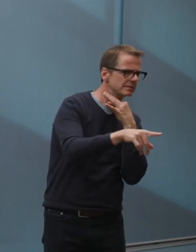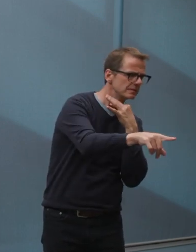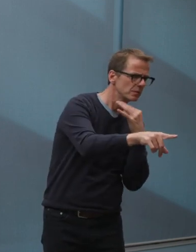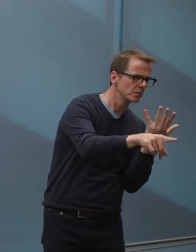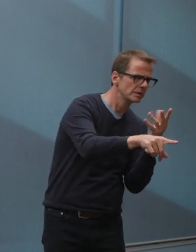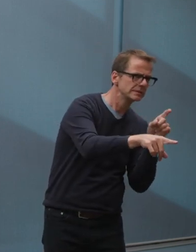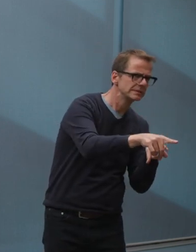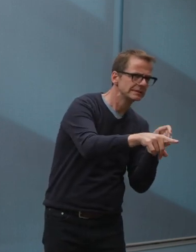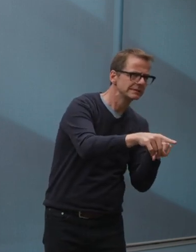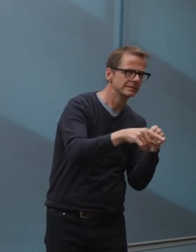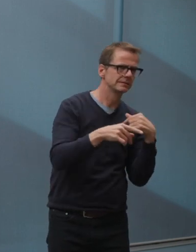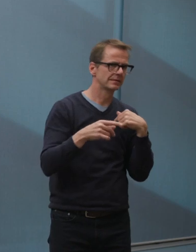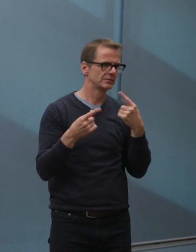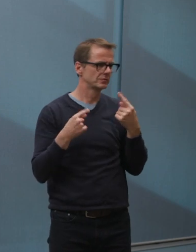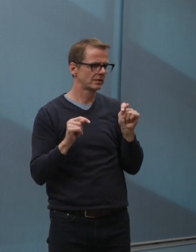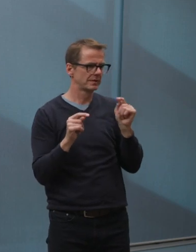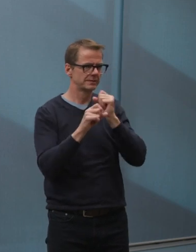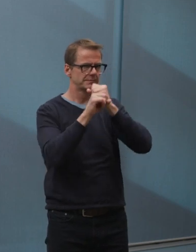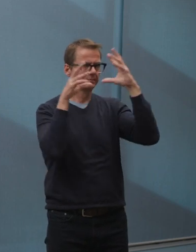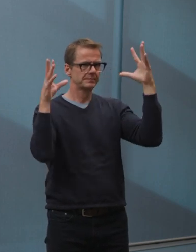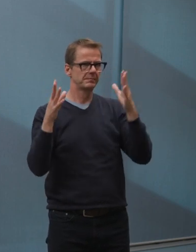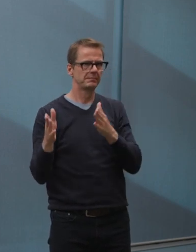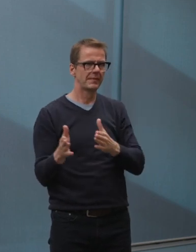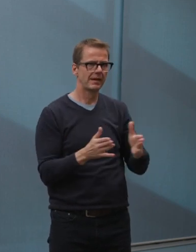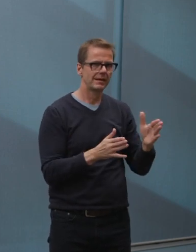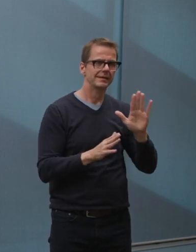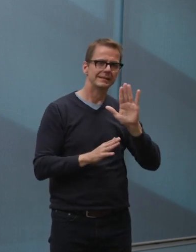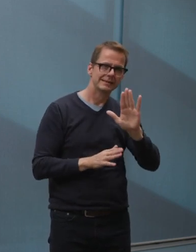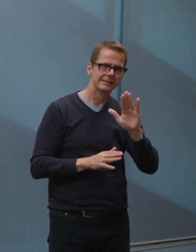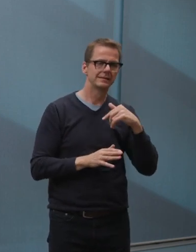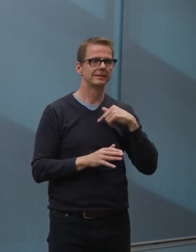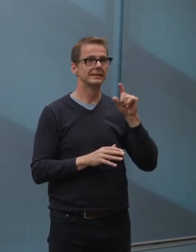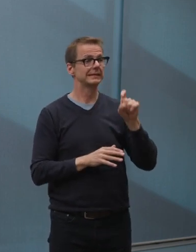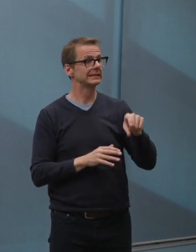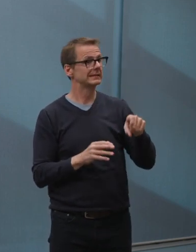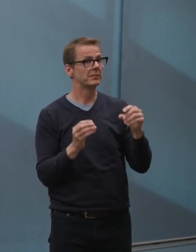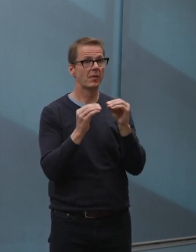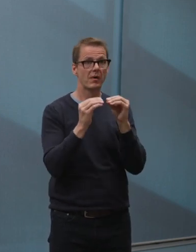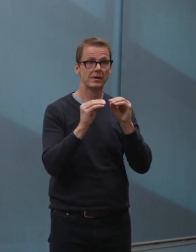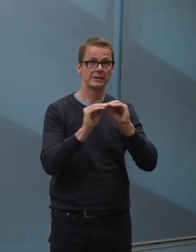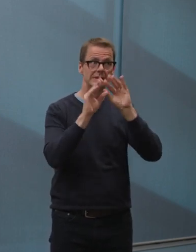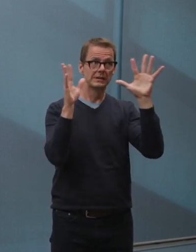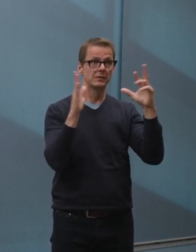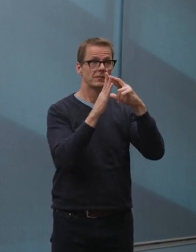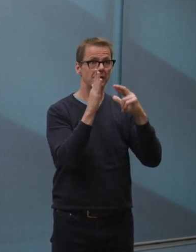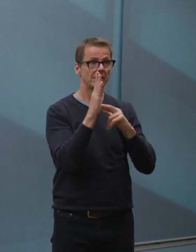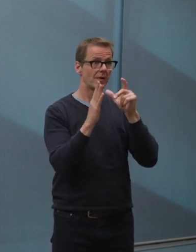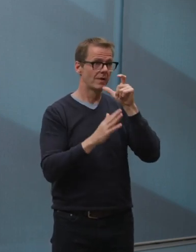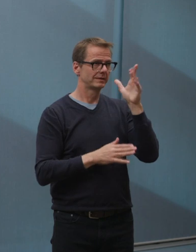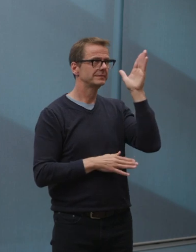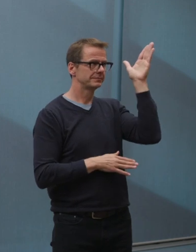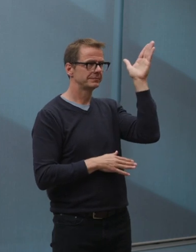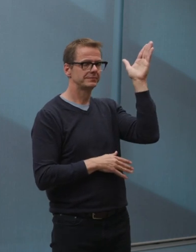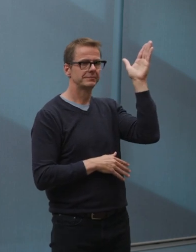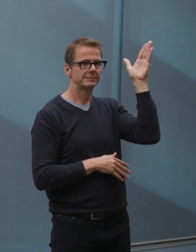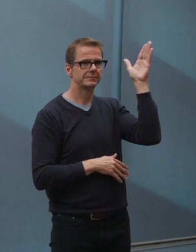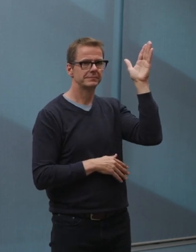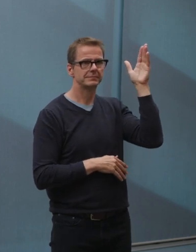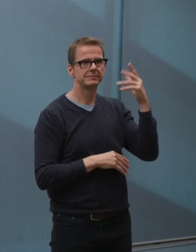terms of specific guidelines for some of those specific businesses like restaurants. Natasha, did you have a follow-up?